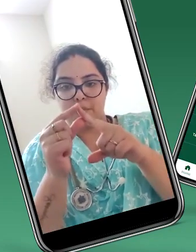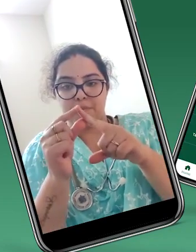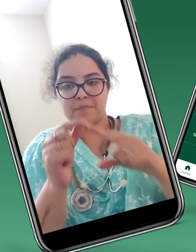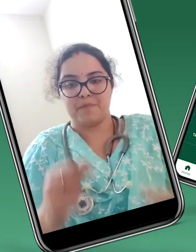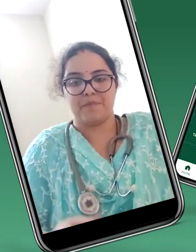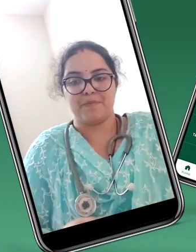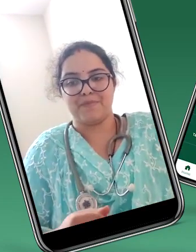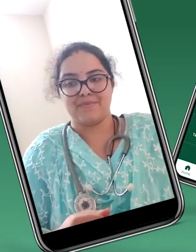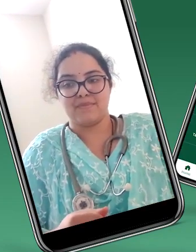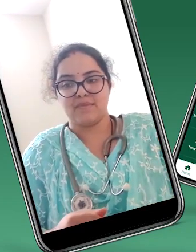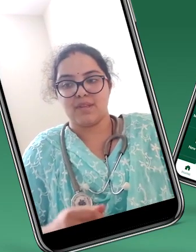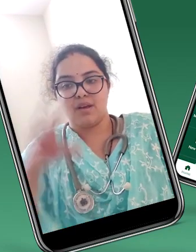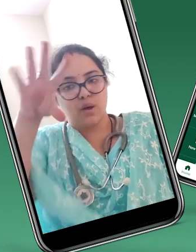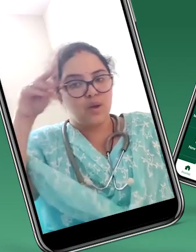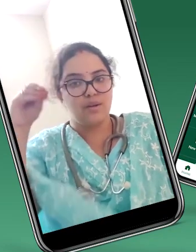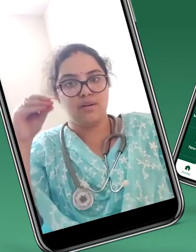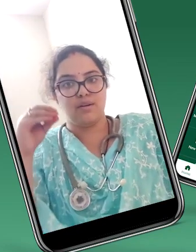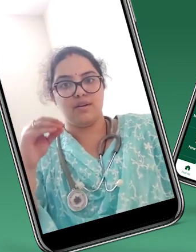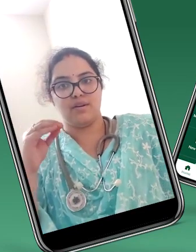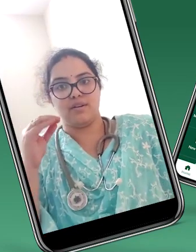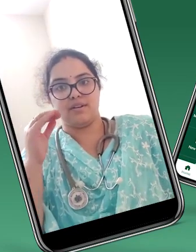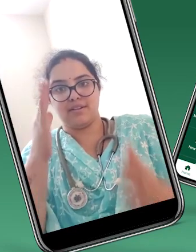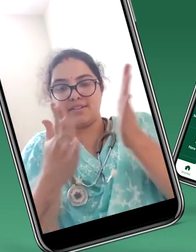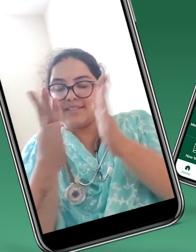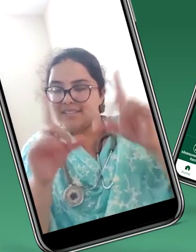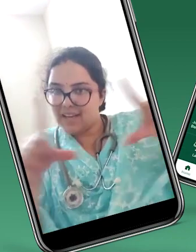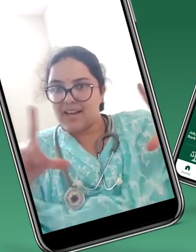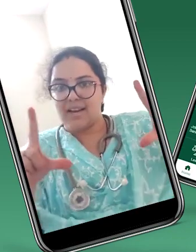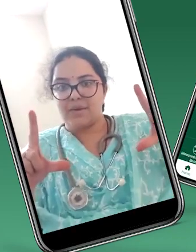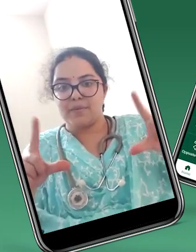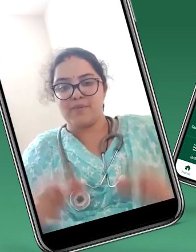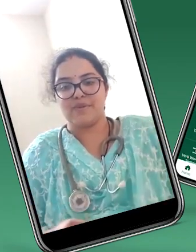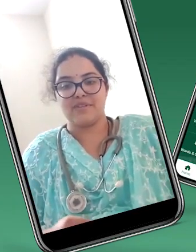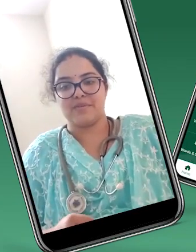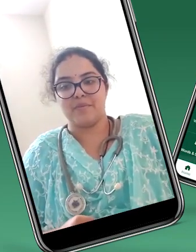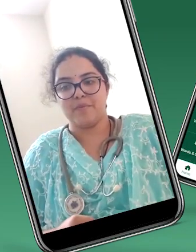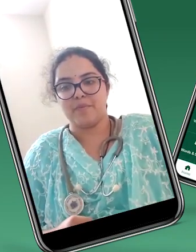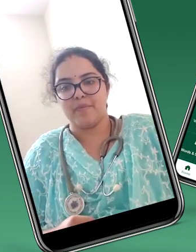DEF ISL app to learn sign language.